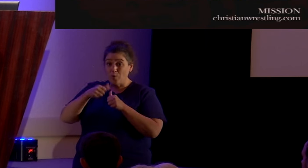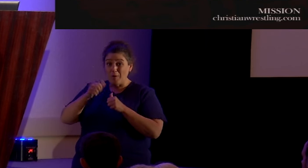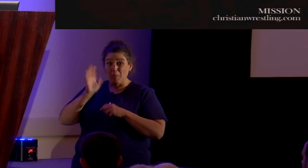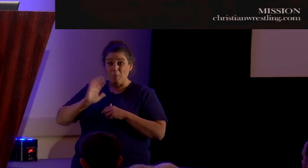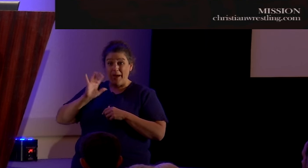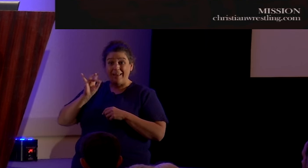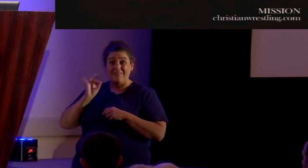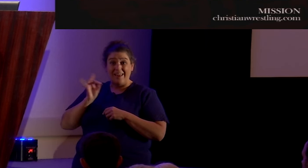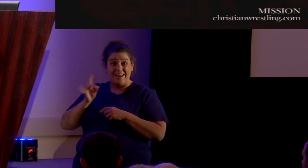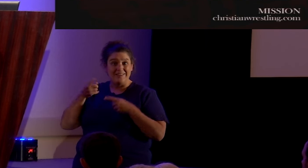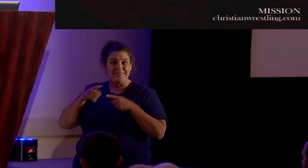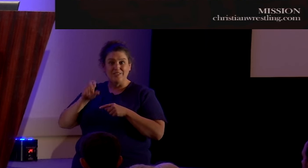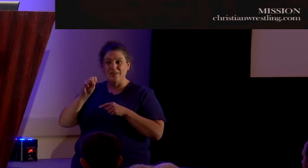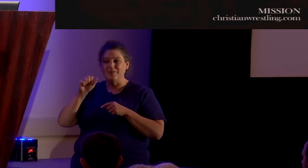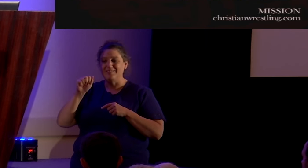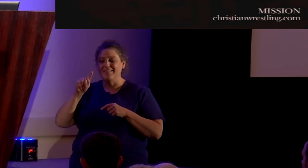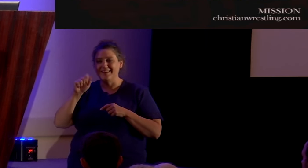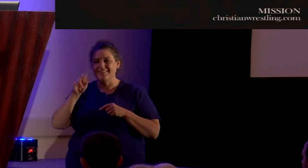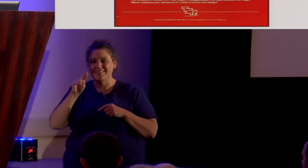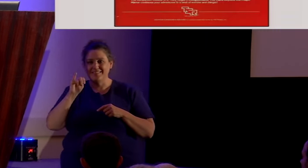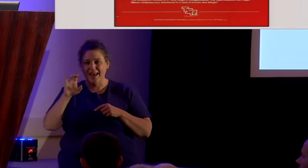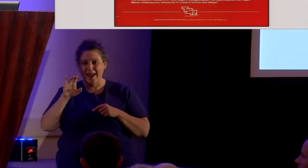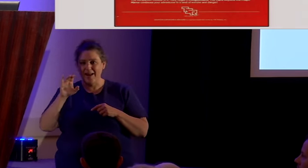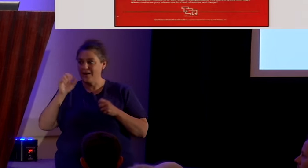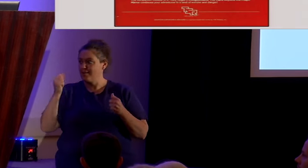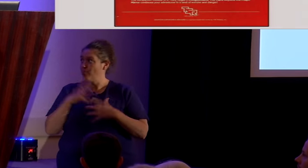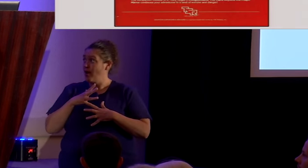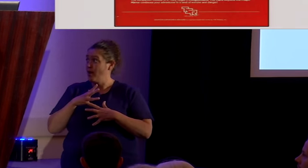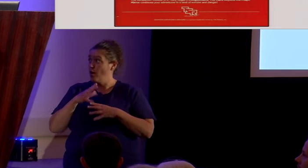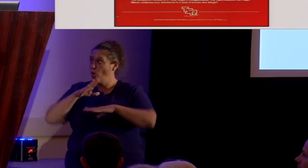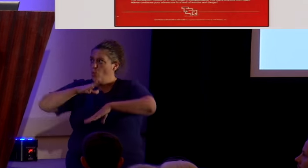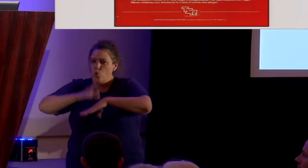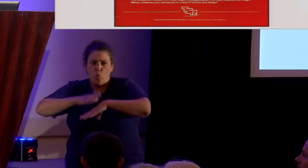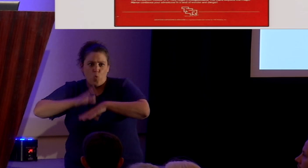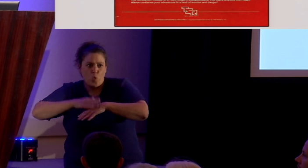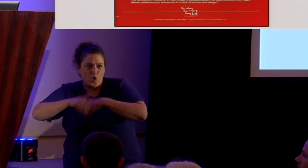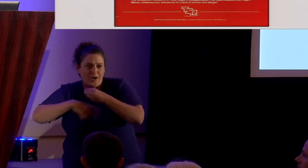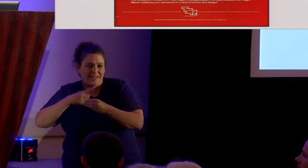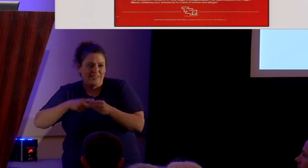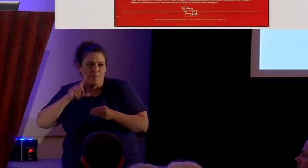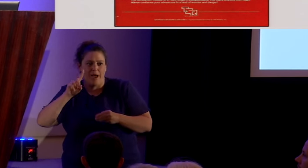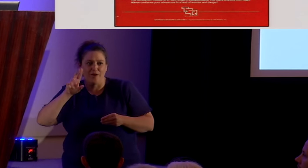80s during the height of satanic panic, the warnings about dungeons and dragons?